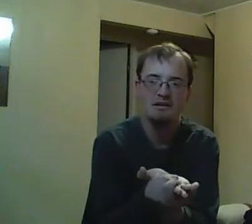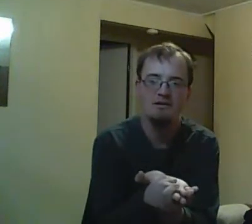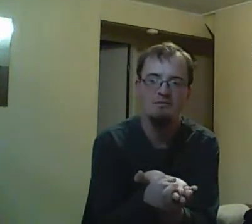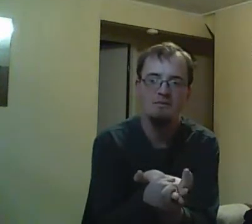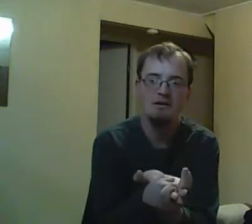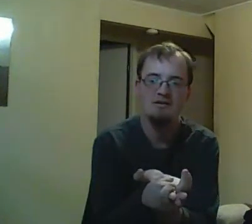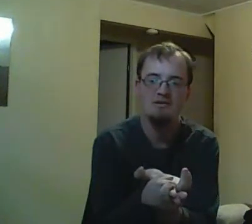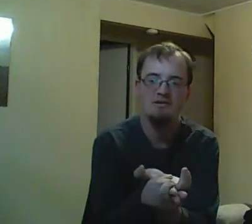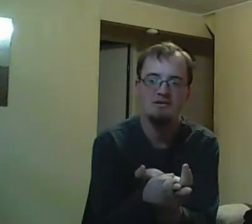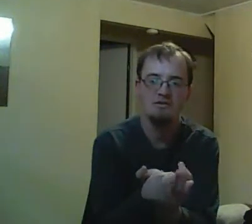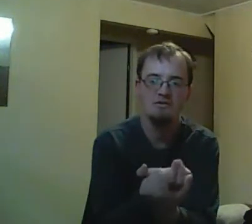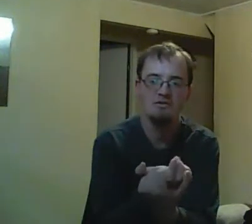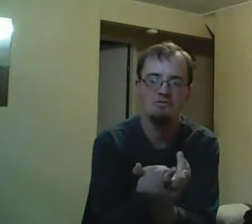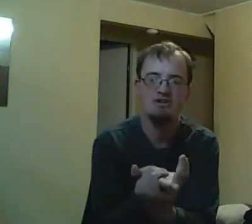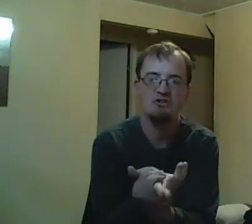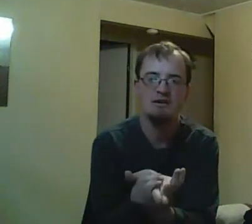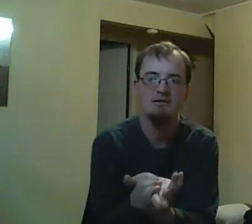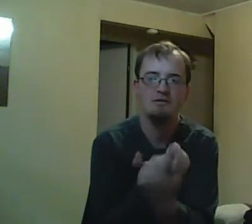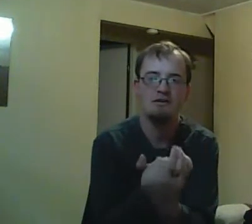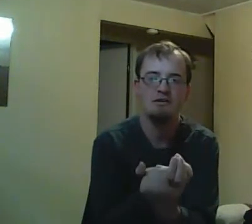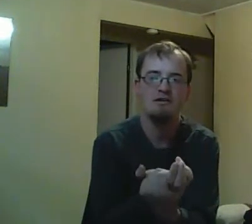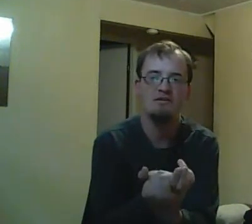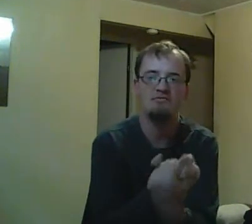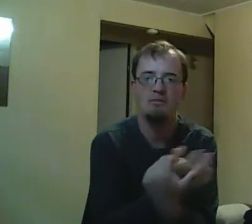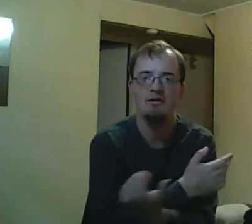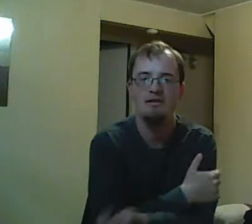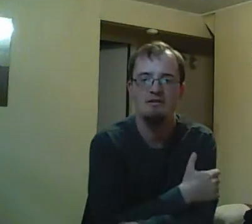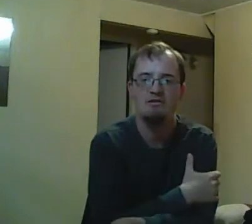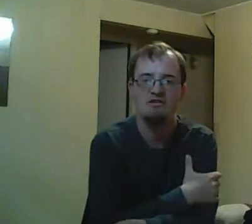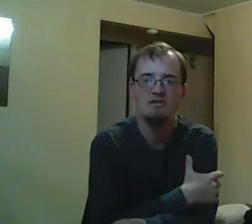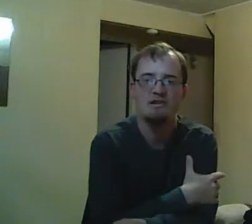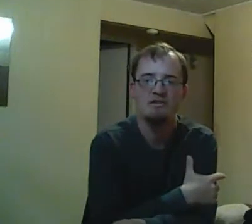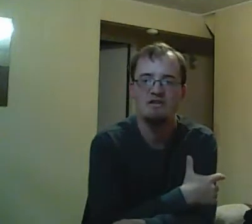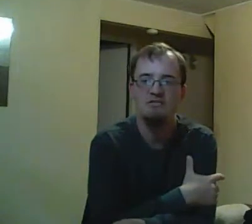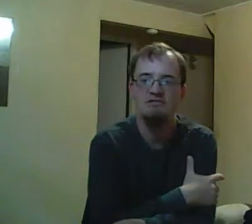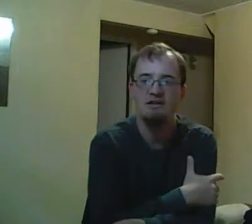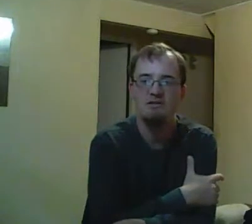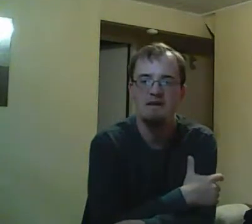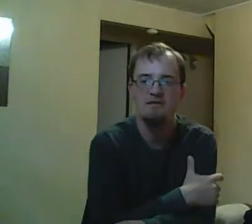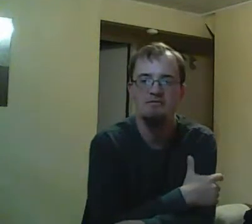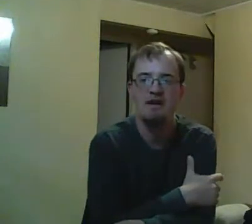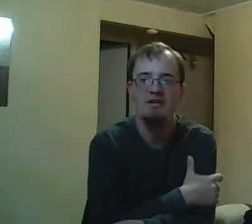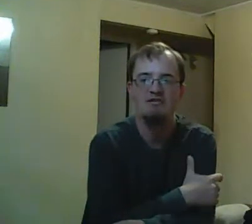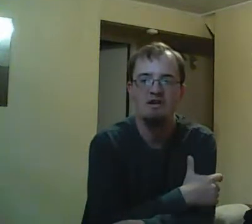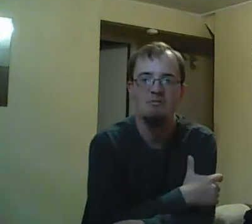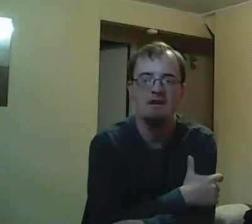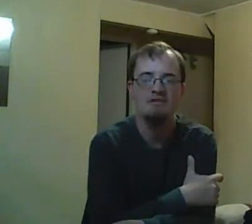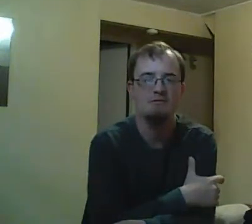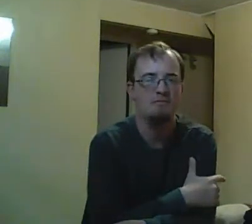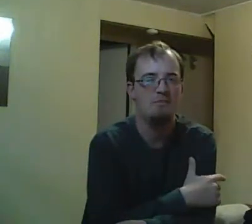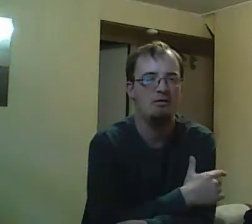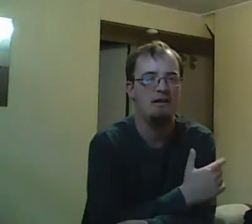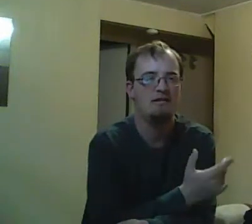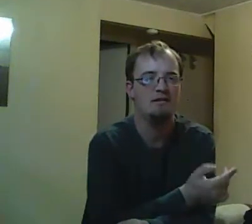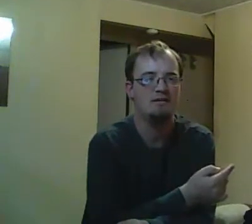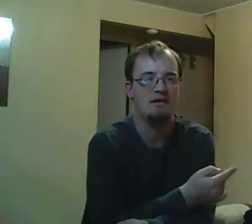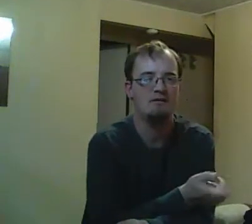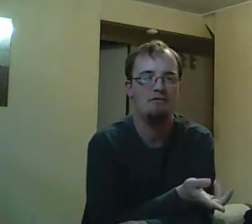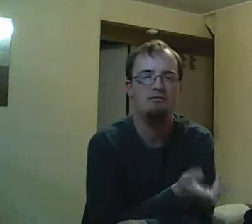Sean is basically told by Snake that you should talk about it and all that. And then Emma bursts into the